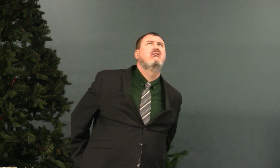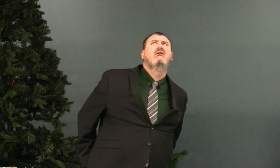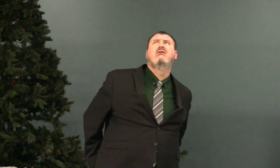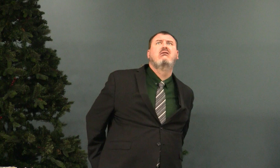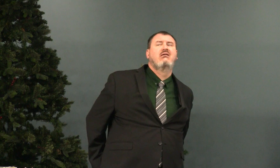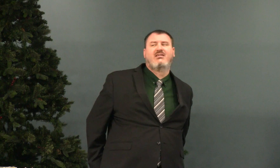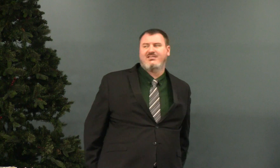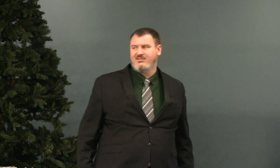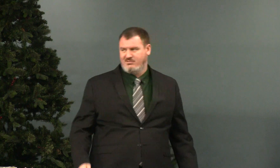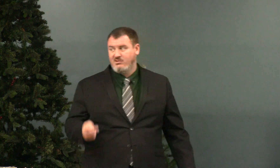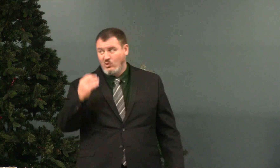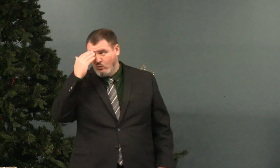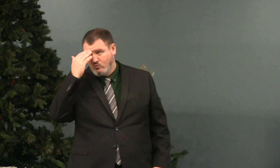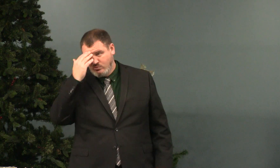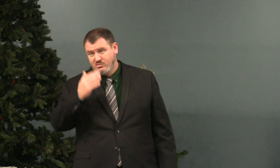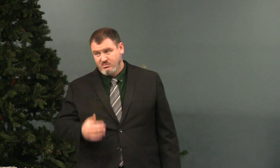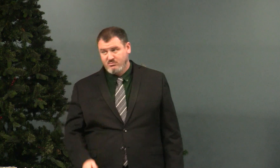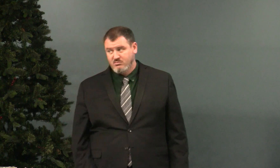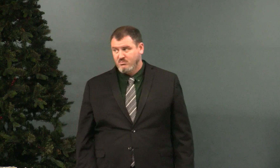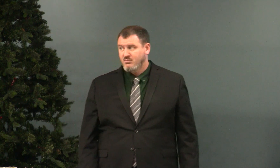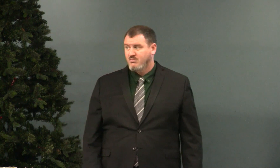Oh and he starts protecting his rear. He knows